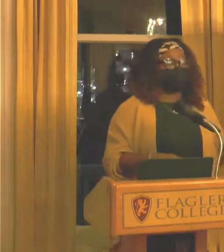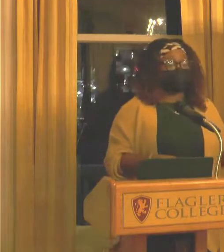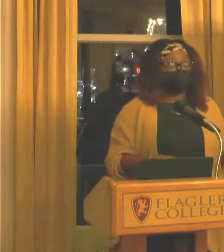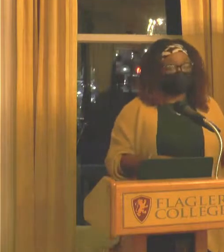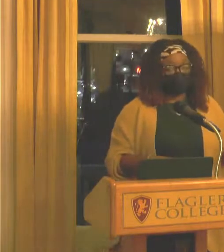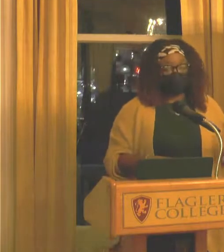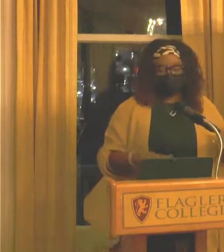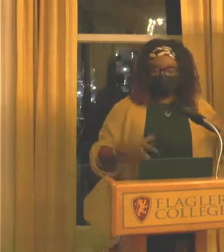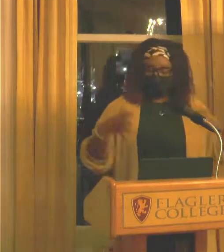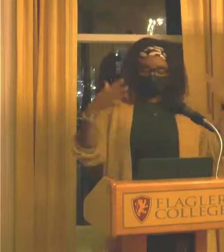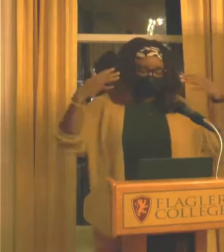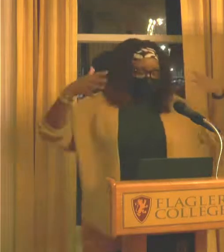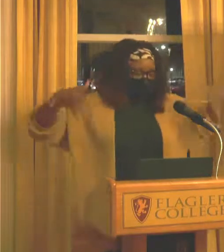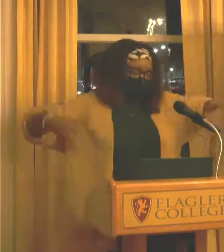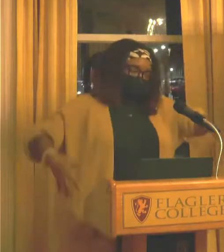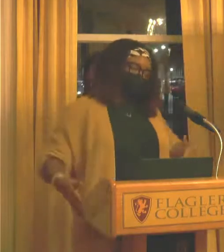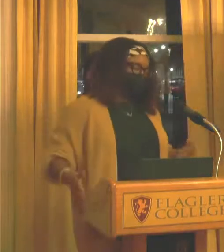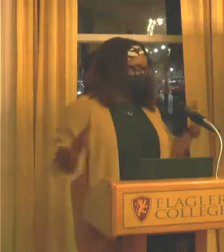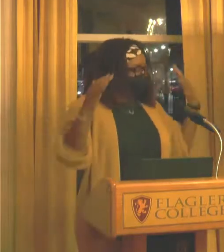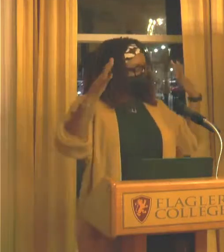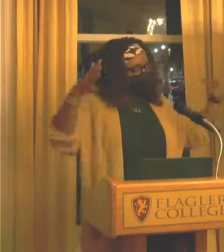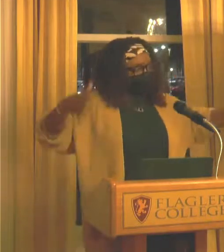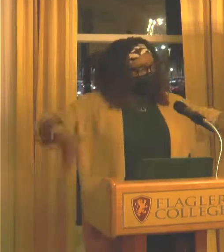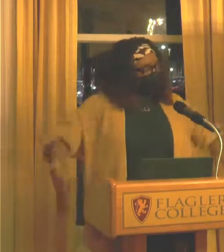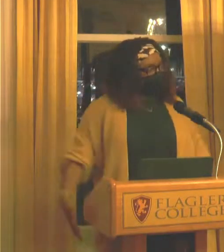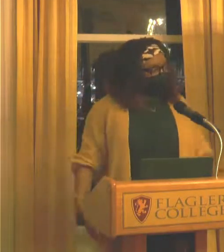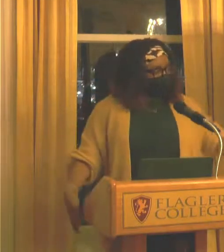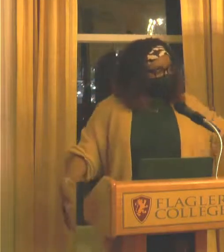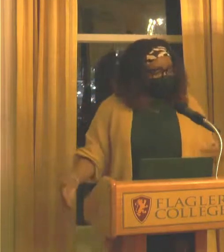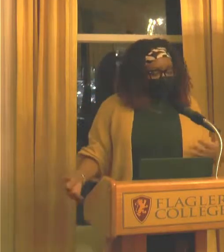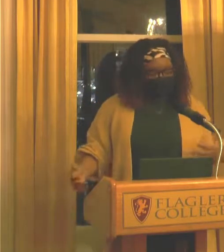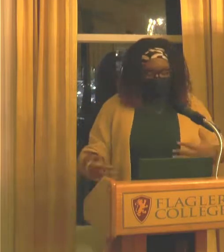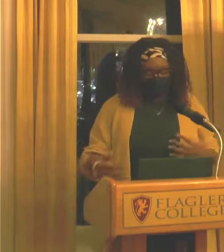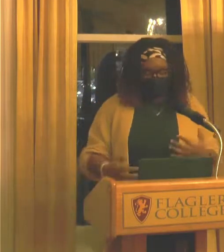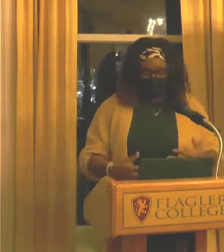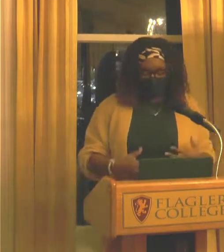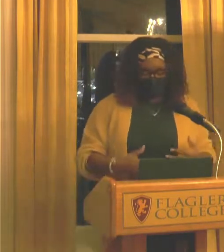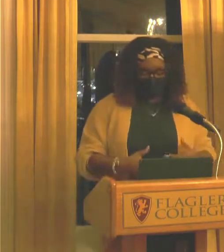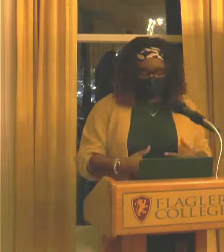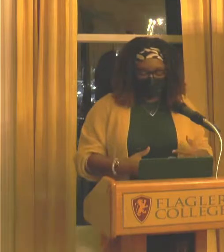He was a sculptor, big burly grandpa kind of guy.